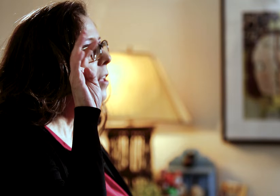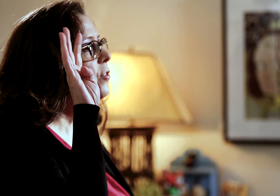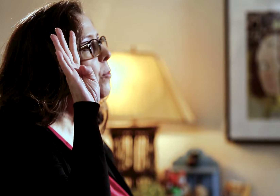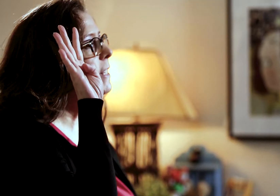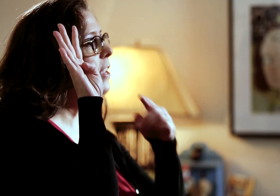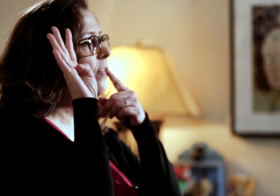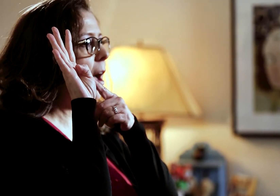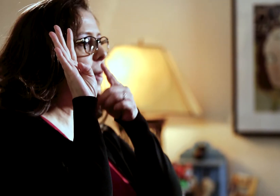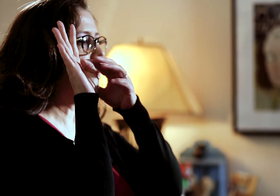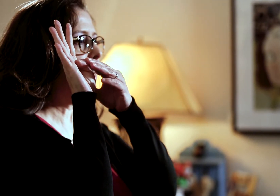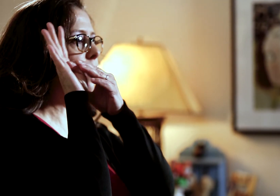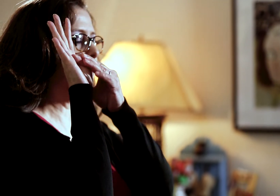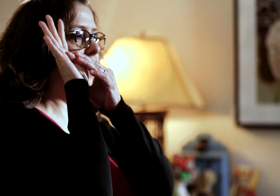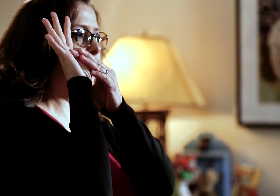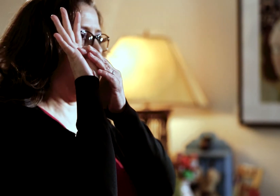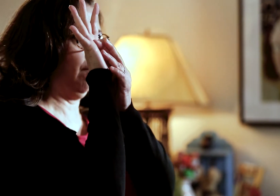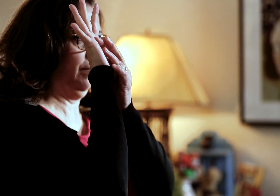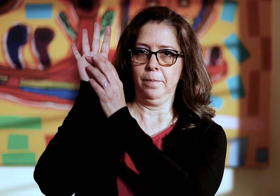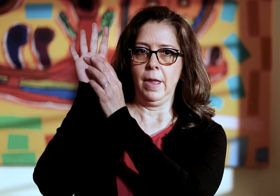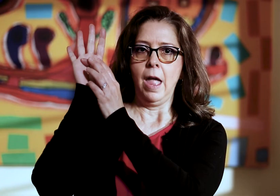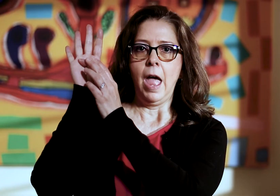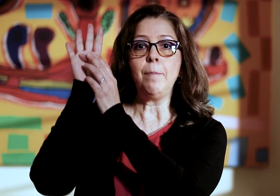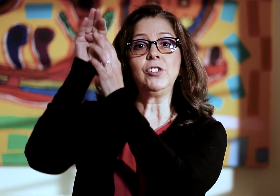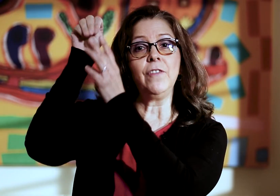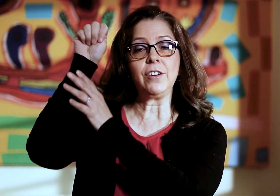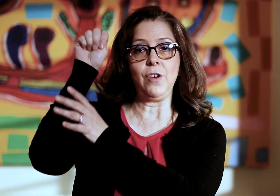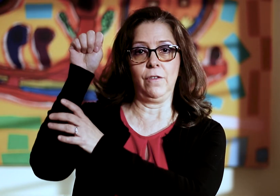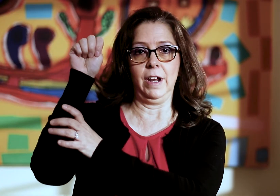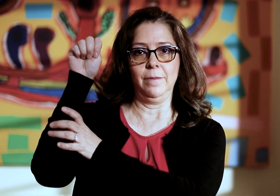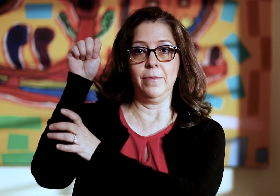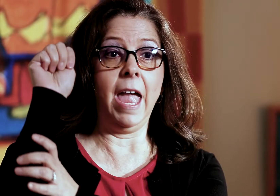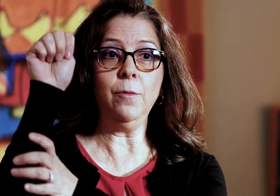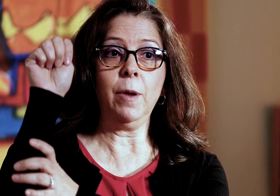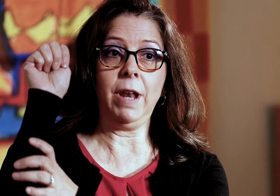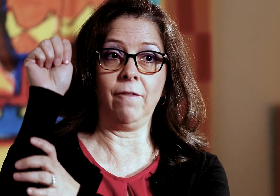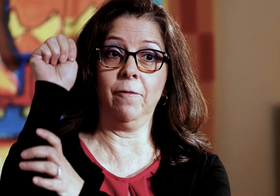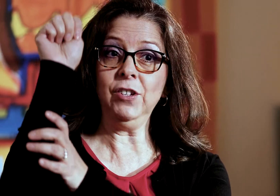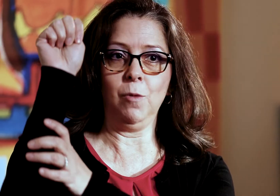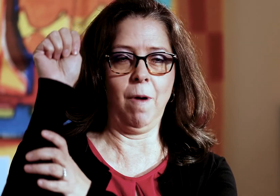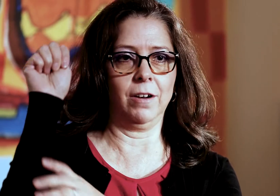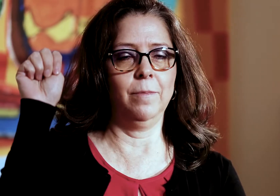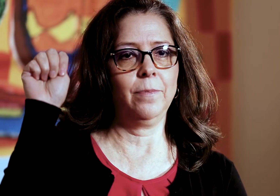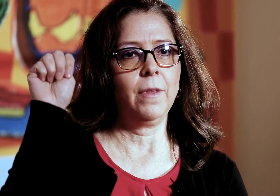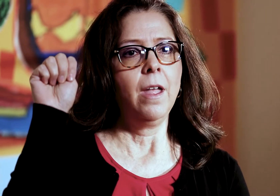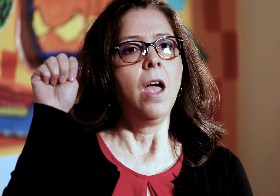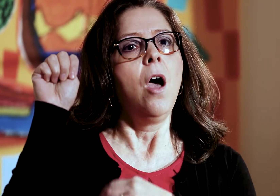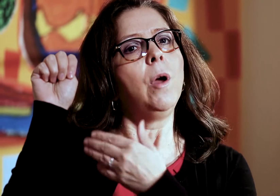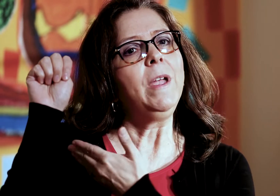So you would take your thumb and put it in the middle of your palm and put your fingers over it. Then we would have a visual model. When we